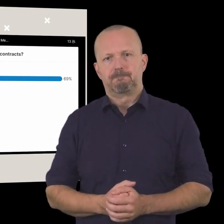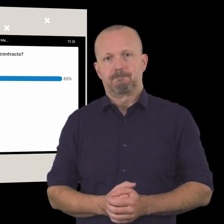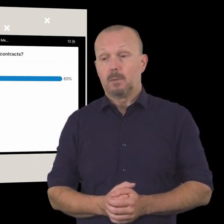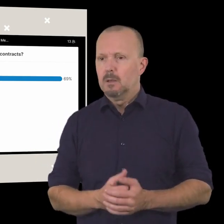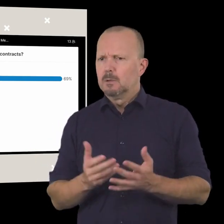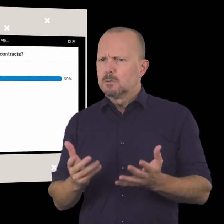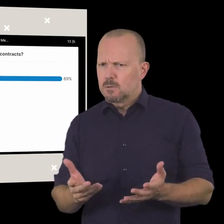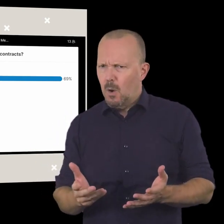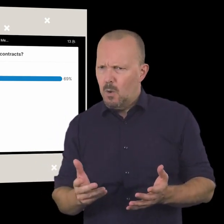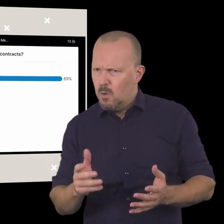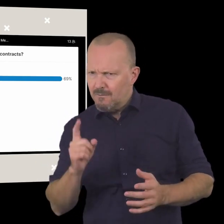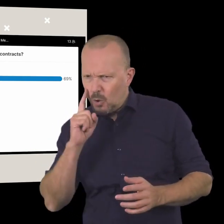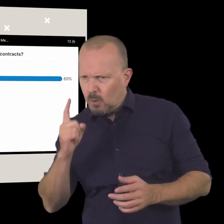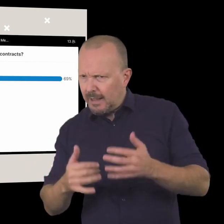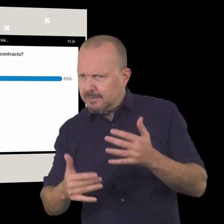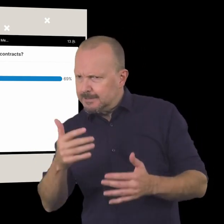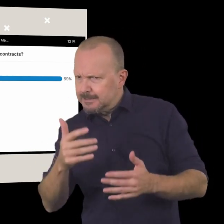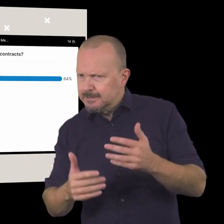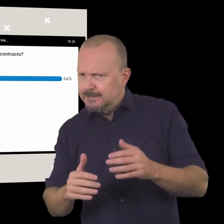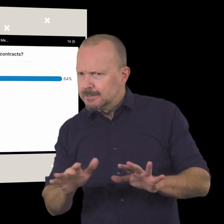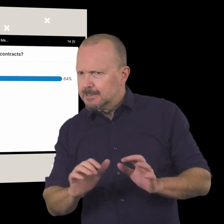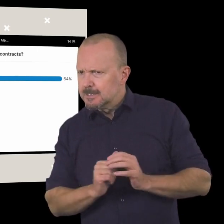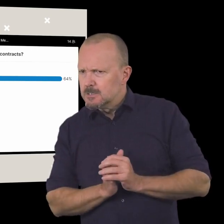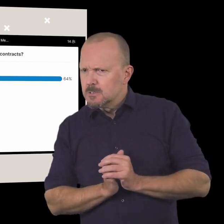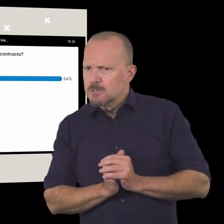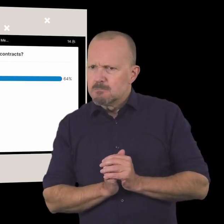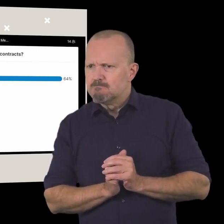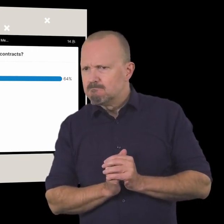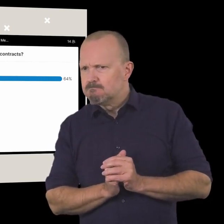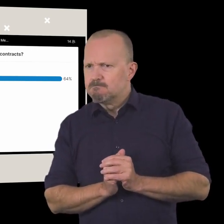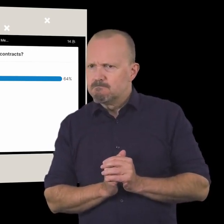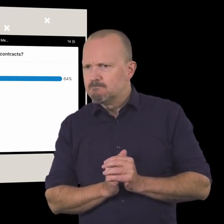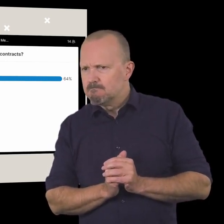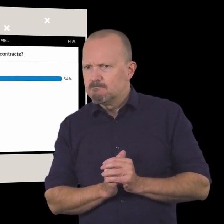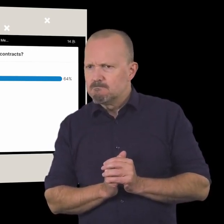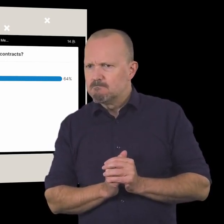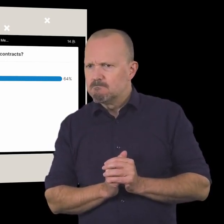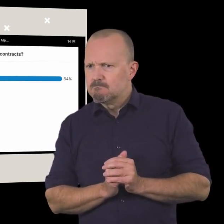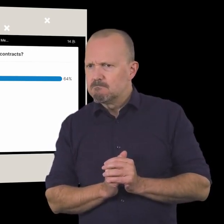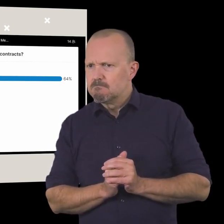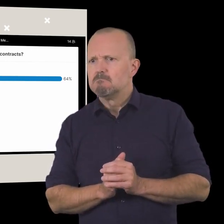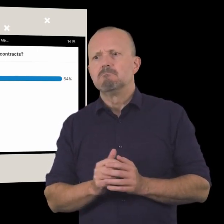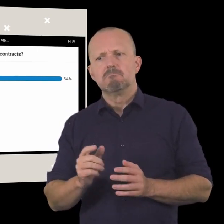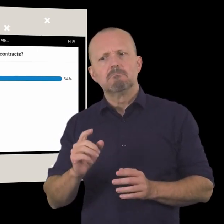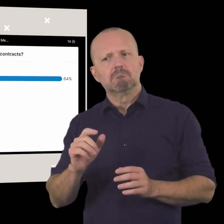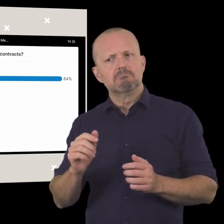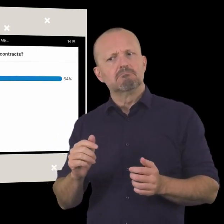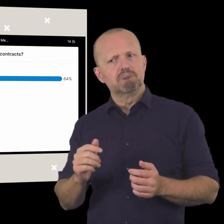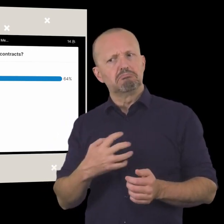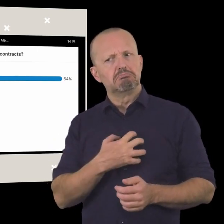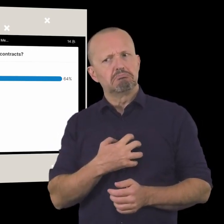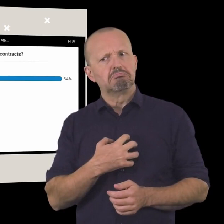uh how this plays out across uh the uh across uh people who are part of the session